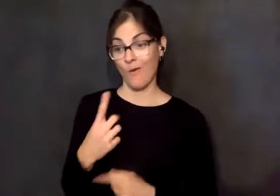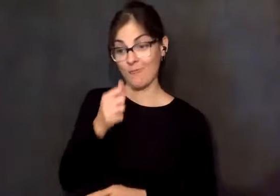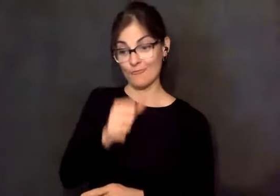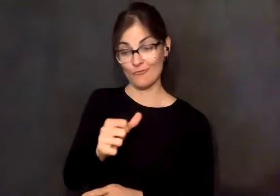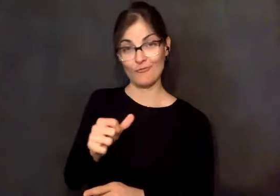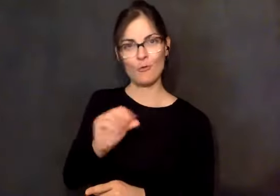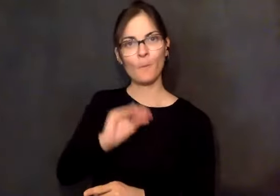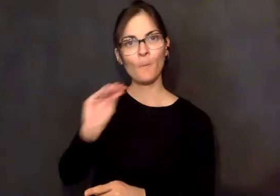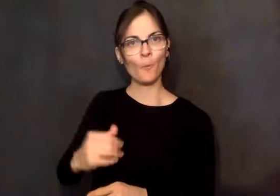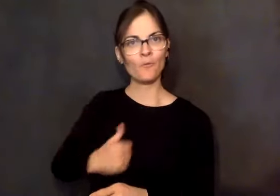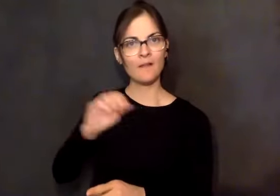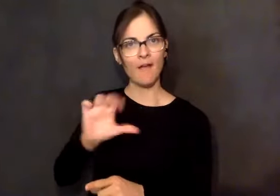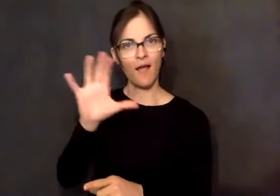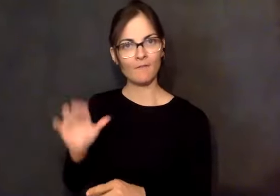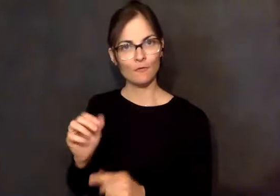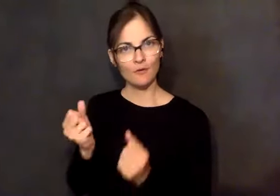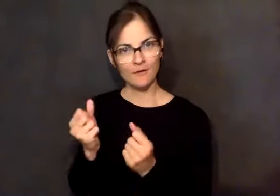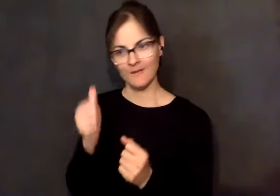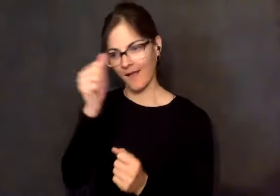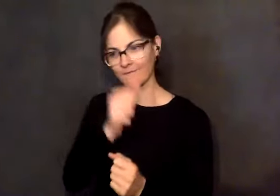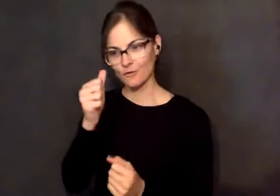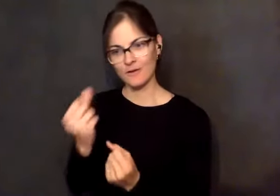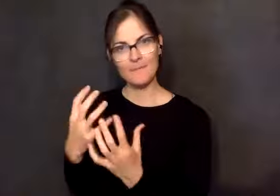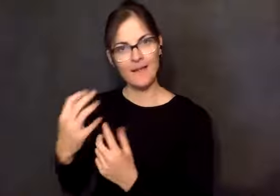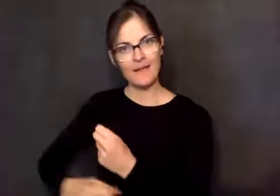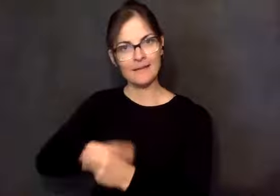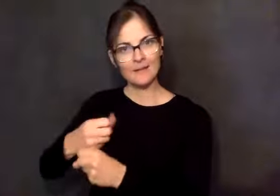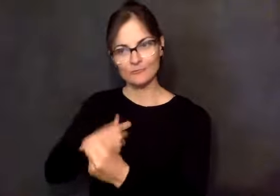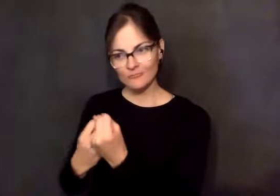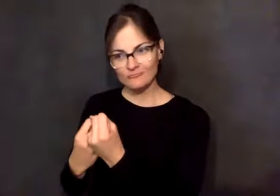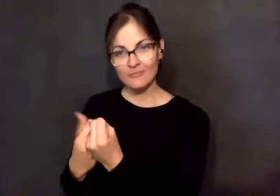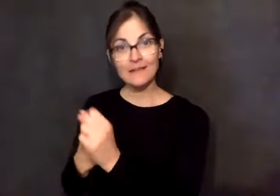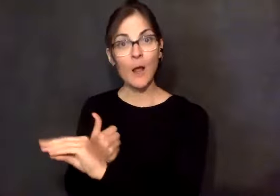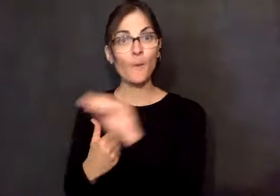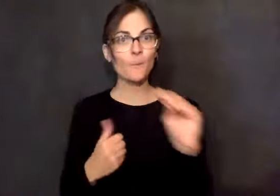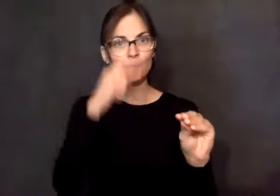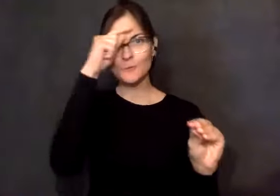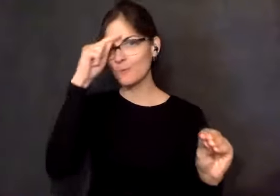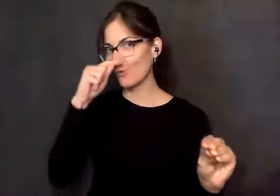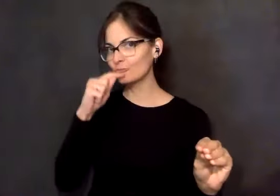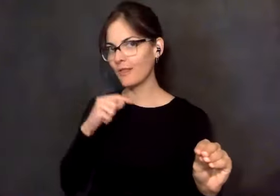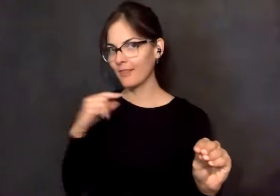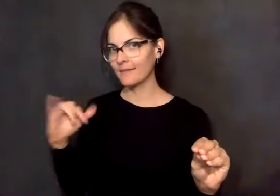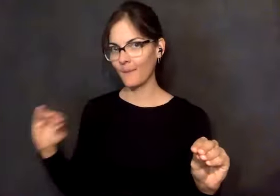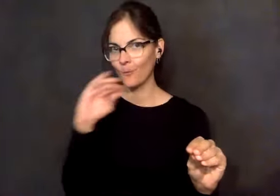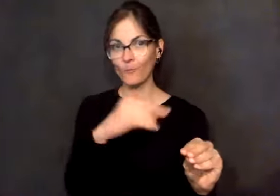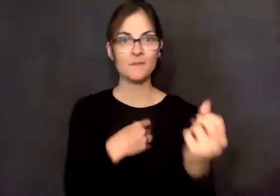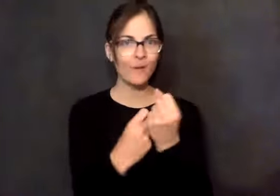for many years and she's now moved to Portugal and she's having meetings there. I've sponsored people in